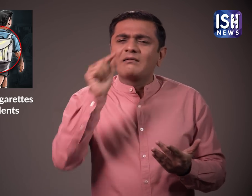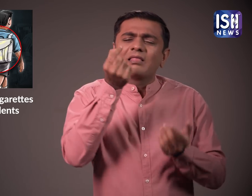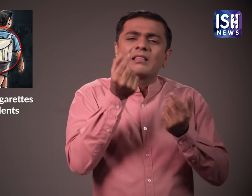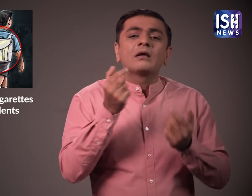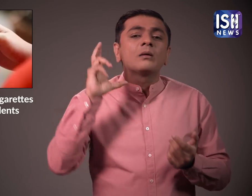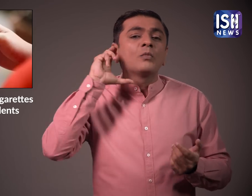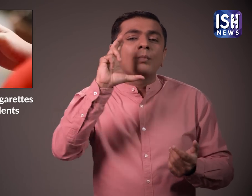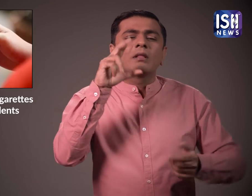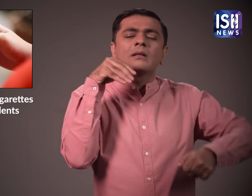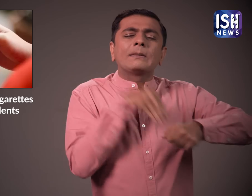in their bags.